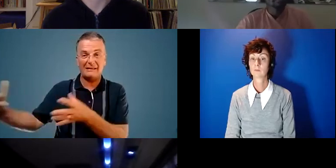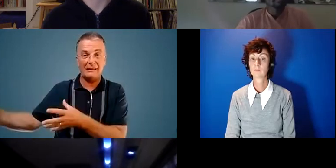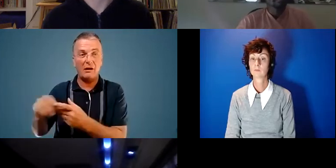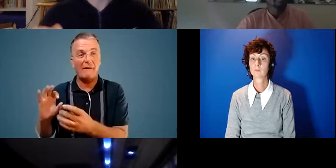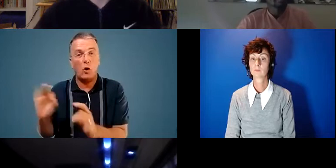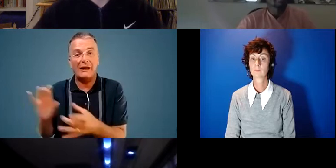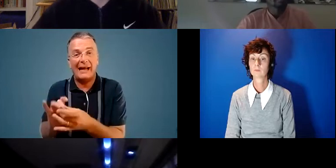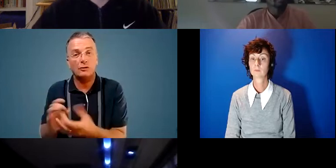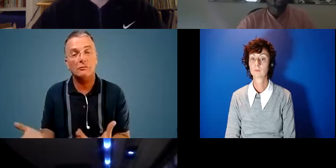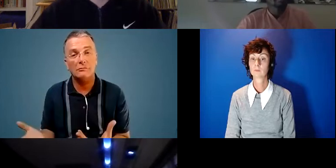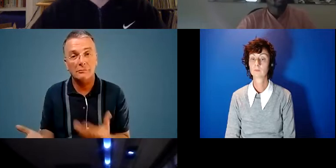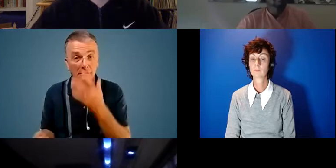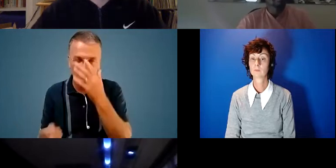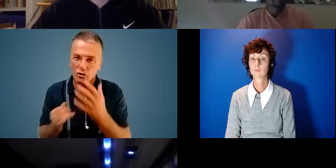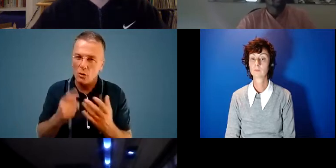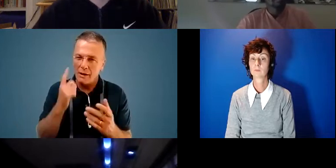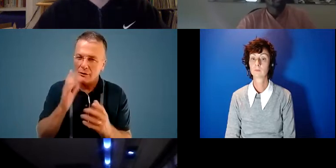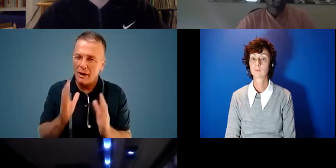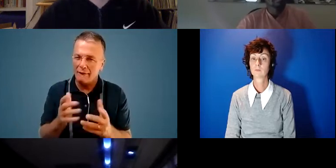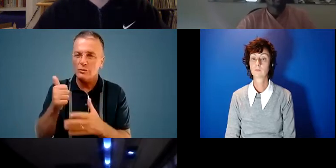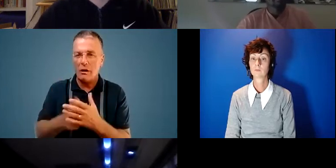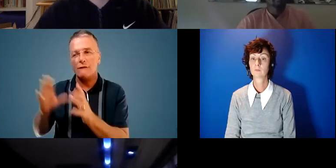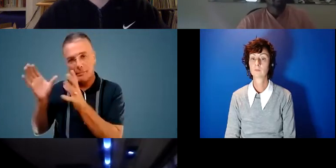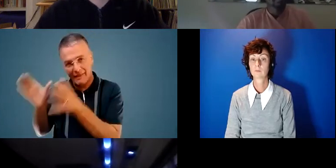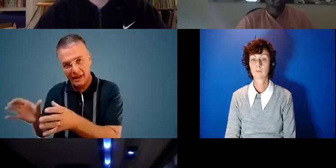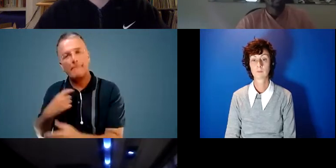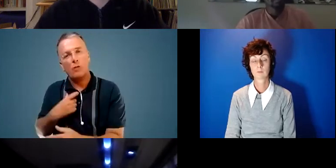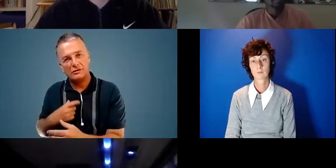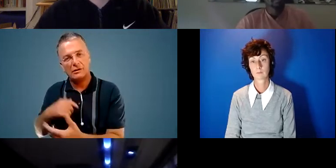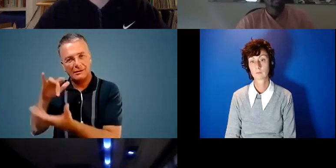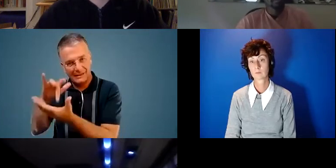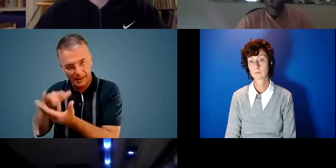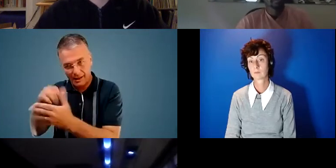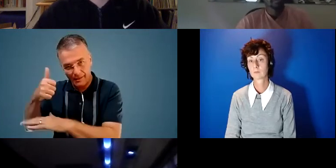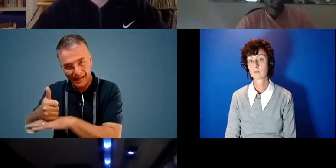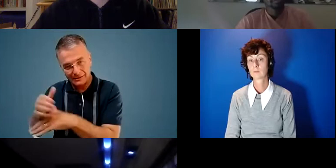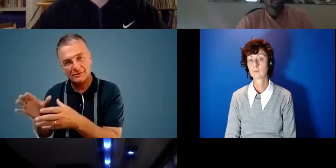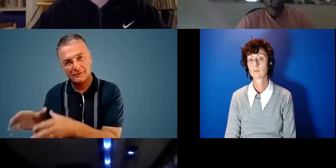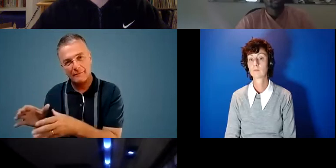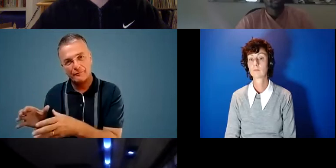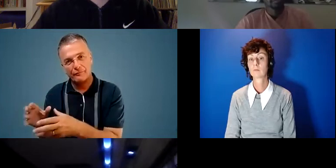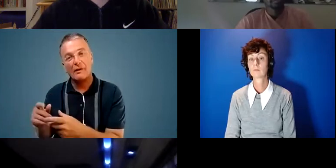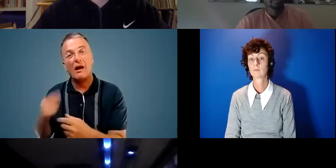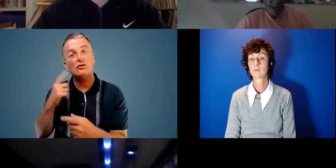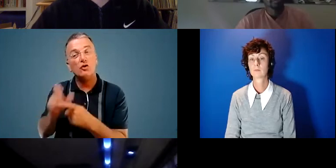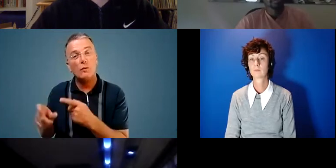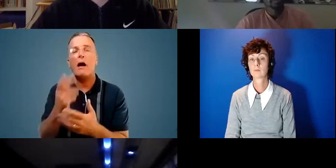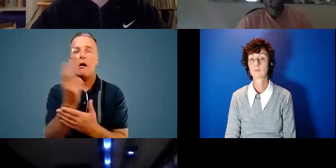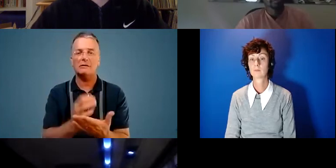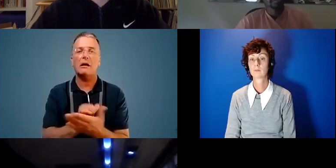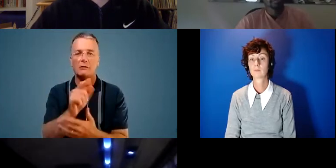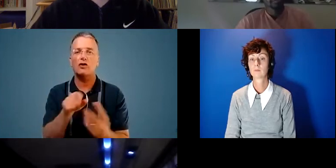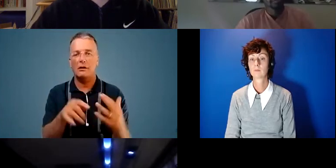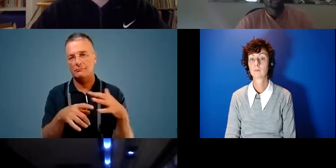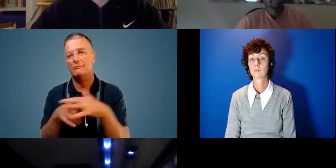connection um so i think you have to kind of start from there for many people you talk about the masses how like and in order to do that i think arts and culture has a real